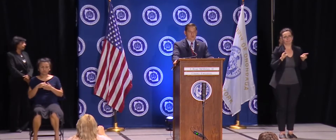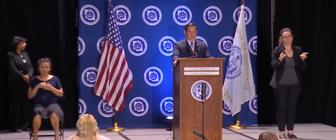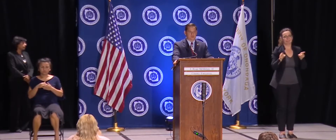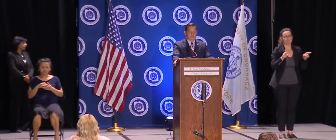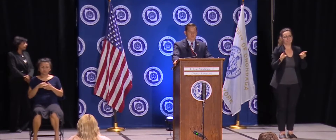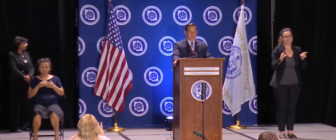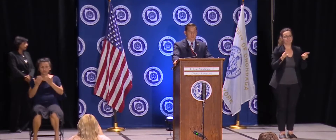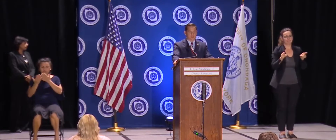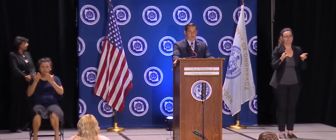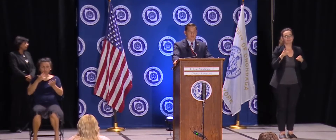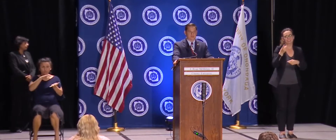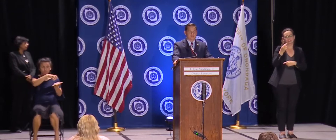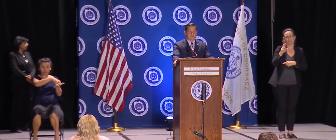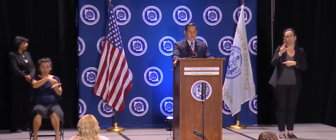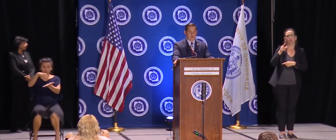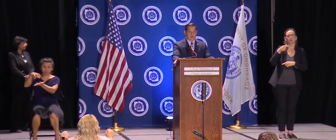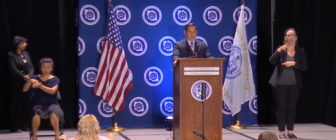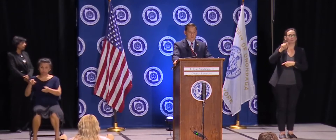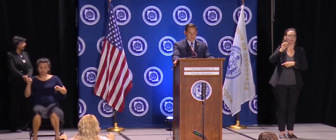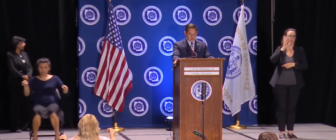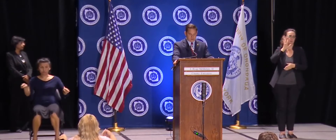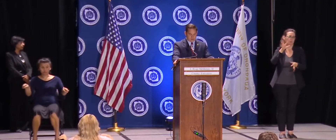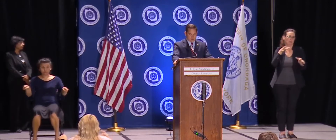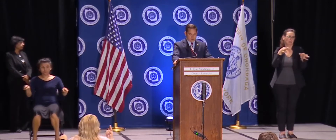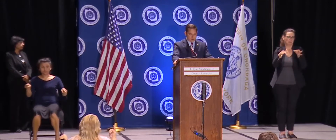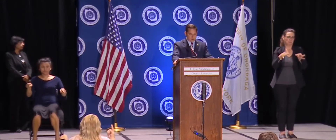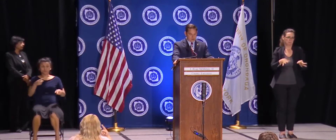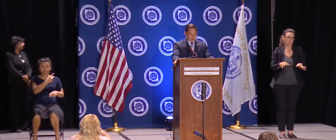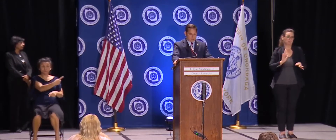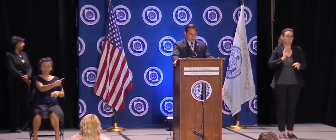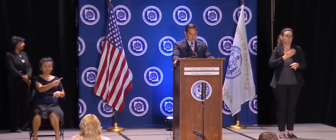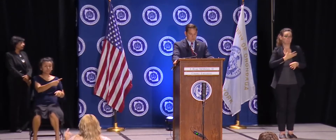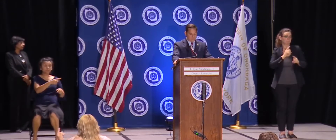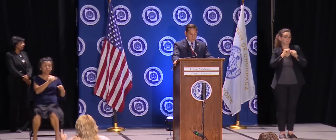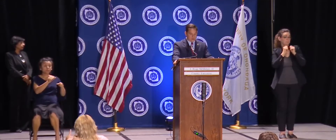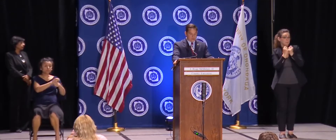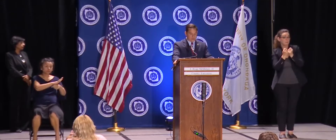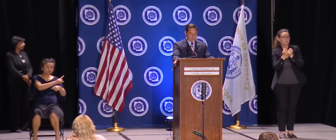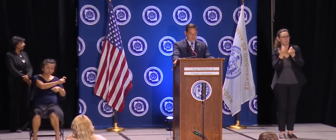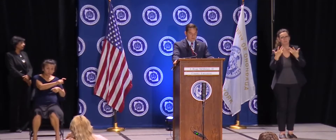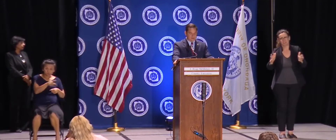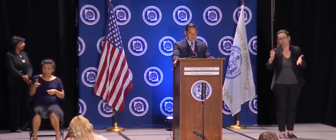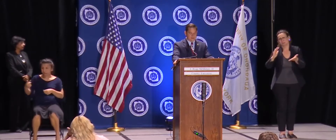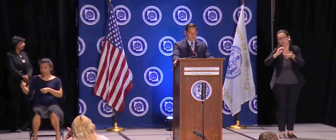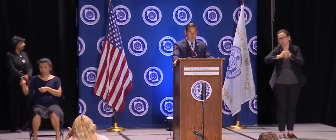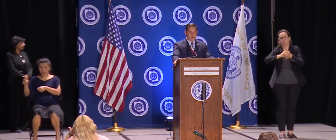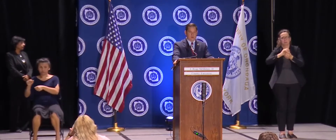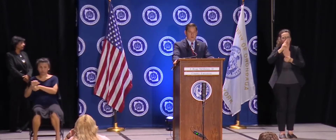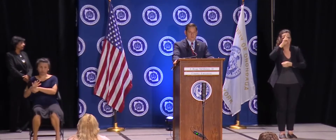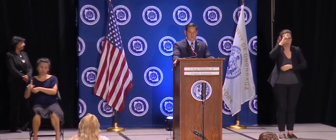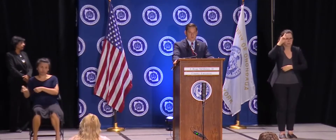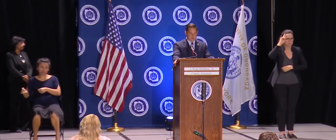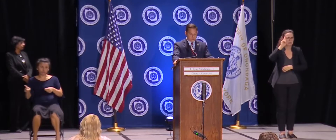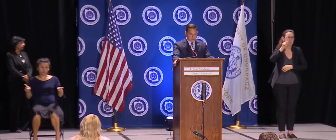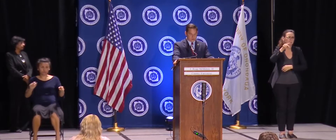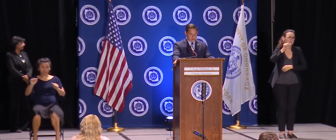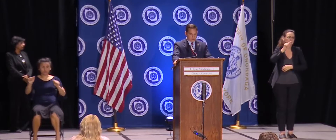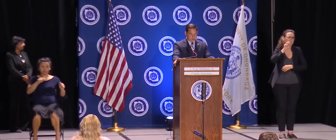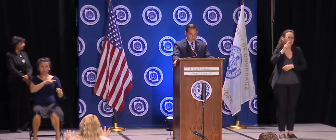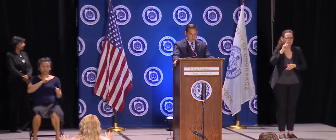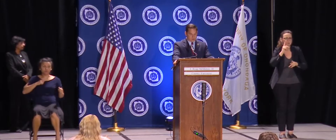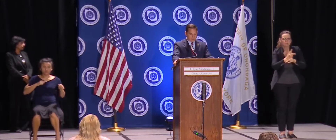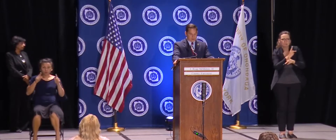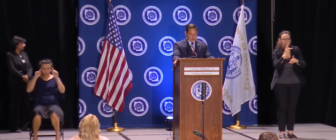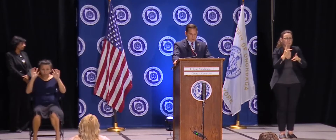all of our school districts. Our teams have been on calls all day long about figuring out the best testing protocol for the school year.